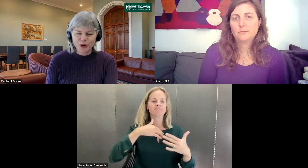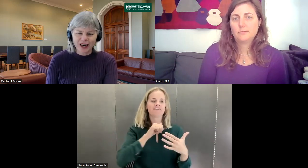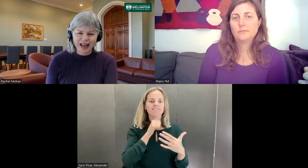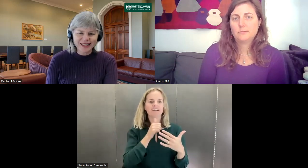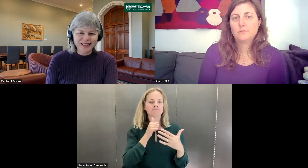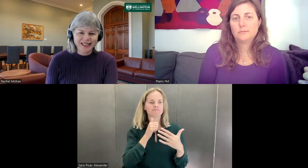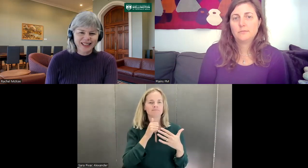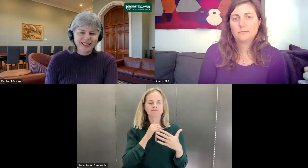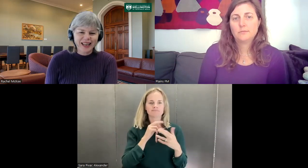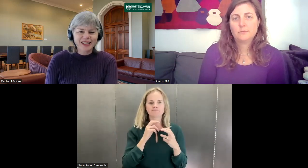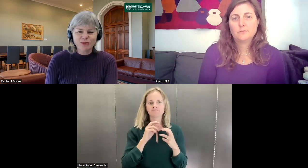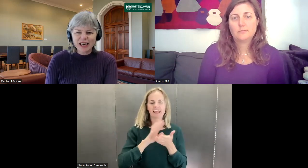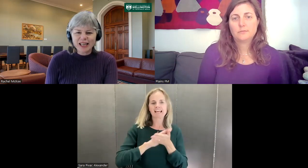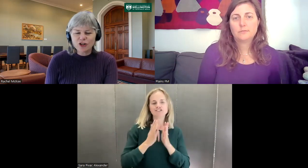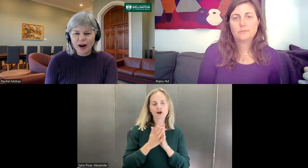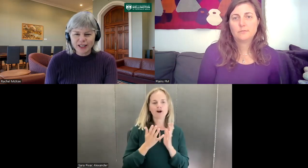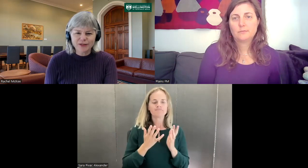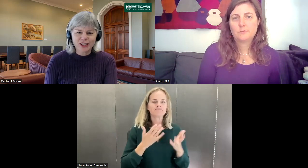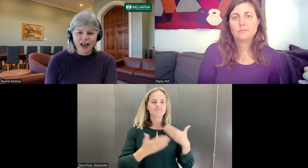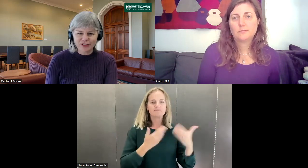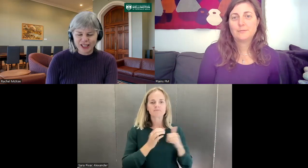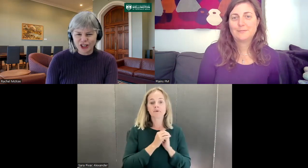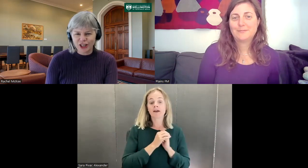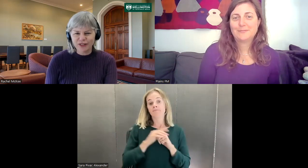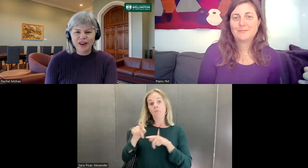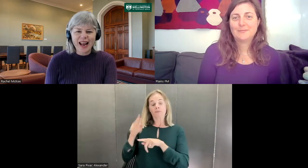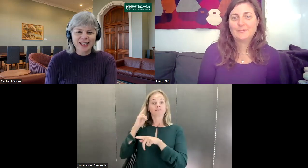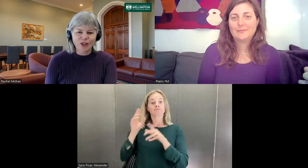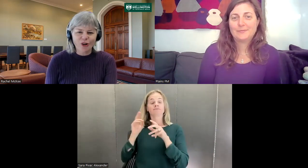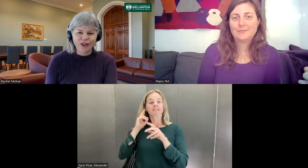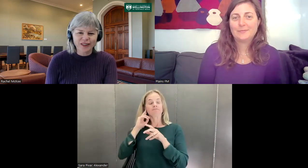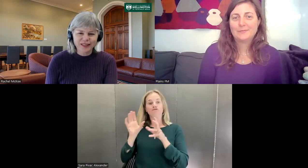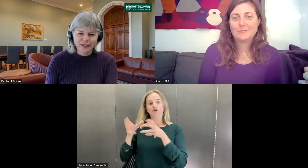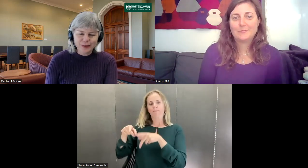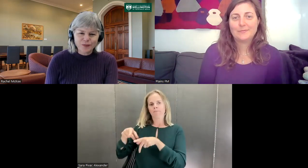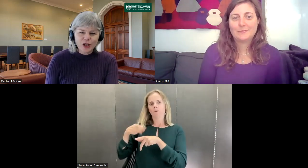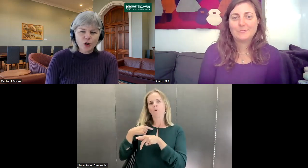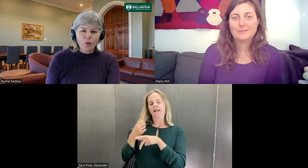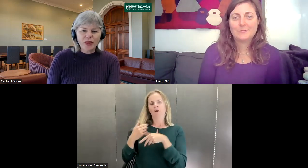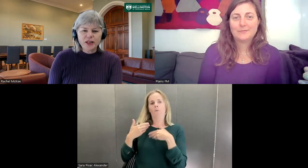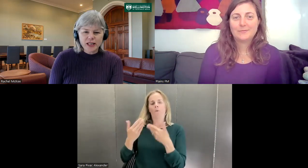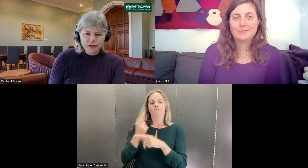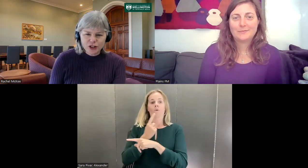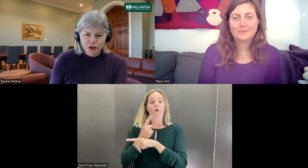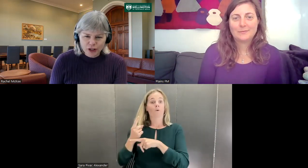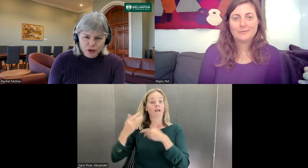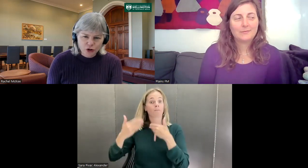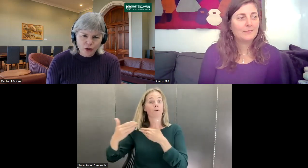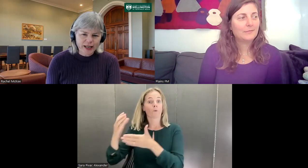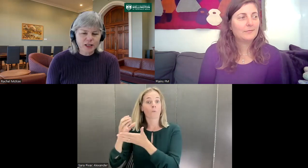class. And it's a really interactive style of teaching, very hands on. With the deaf students who are training to